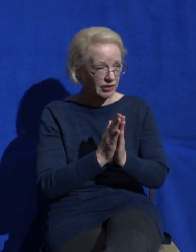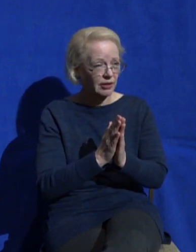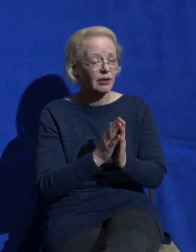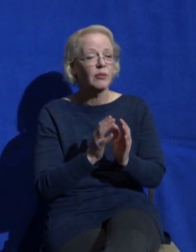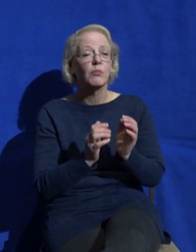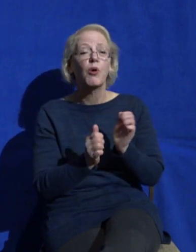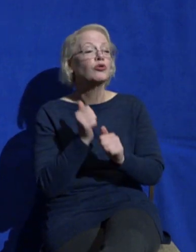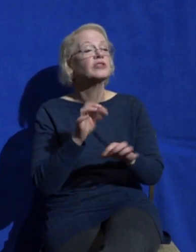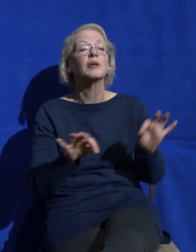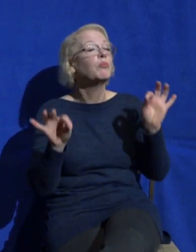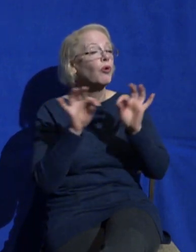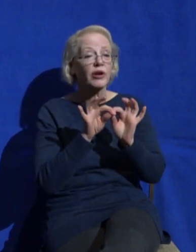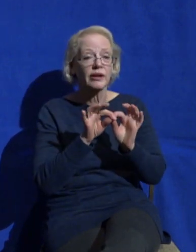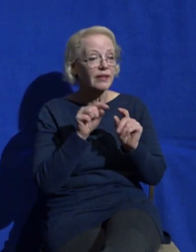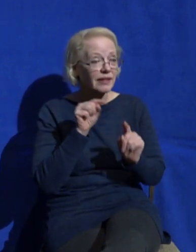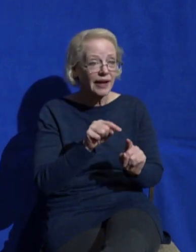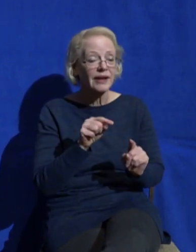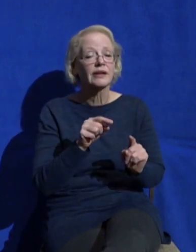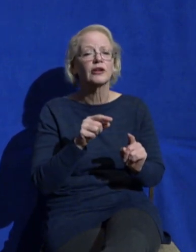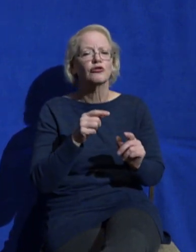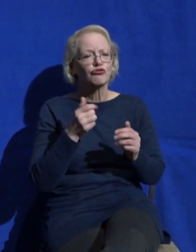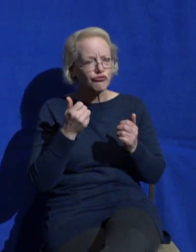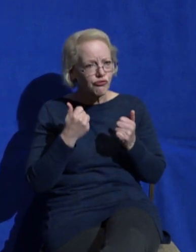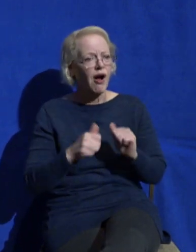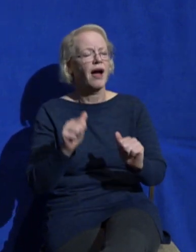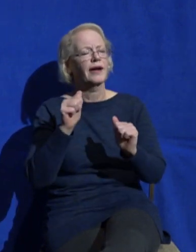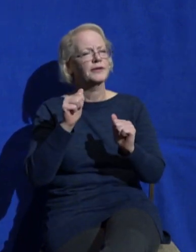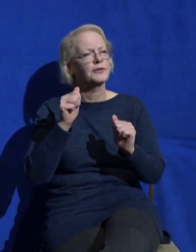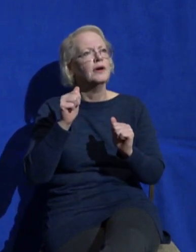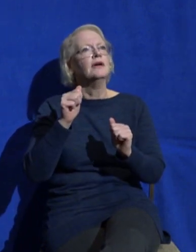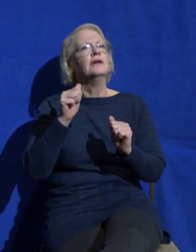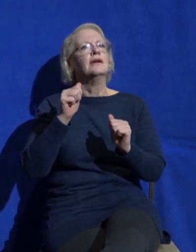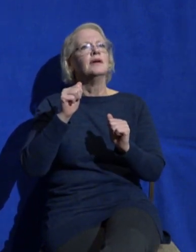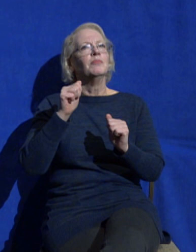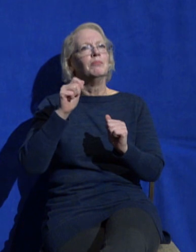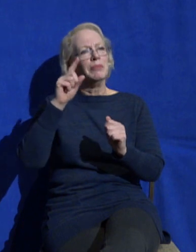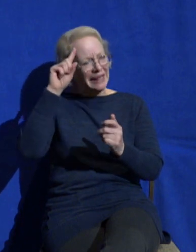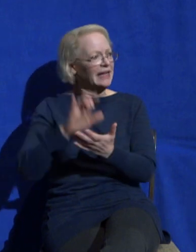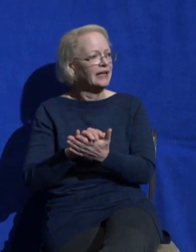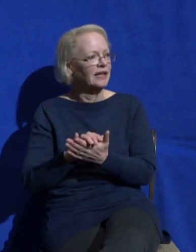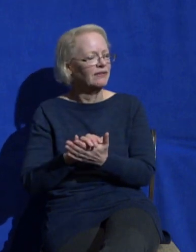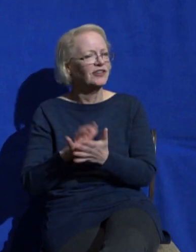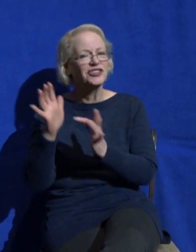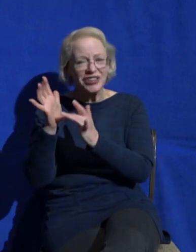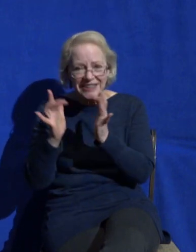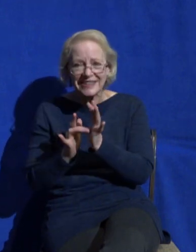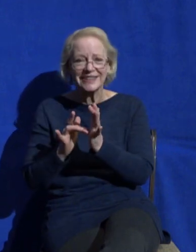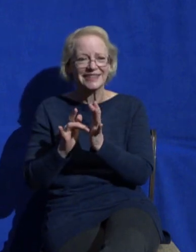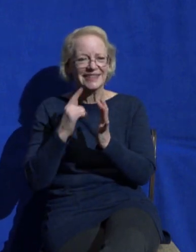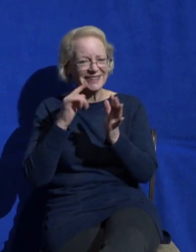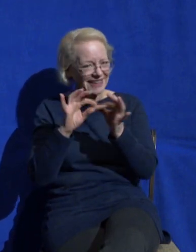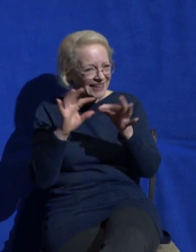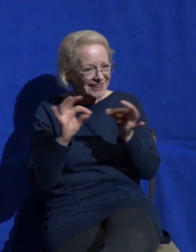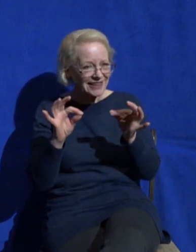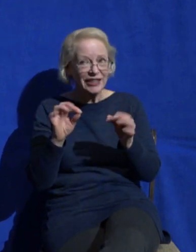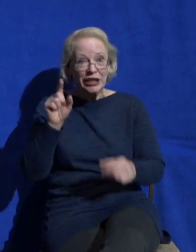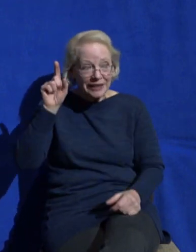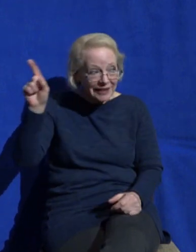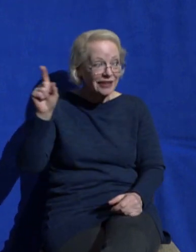get you to believe something to believe what Jesus just said the one who created you the one if you're in Christ who redeemed you he